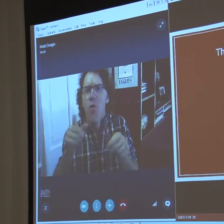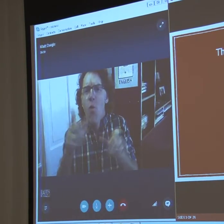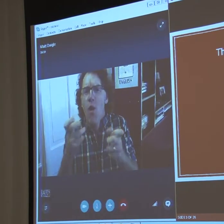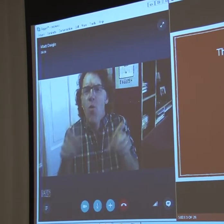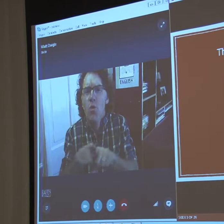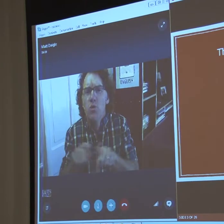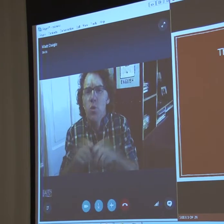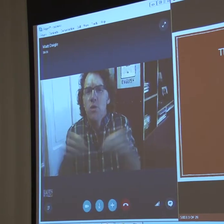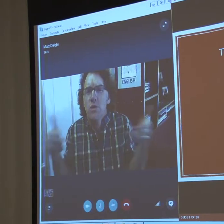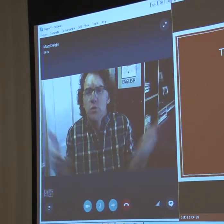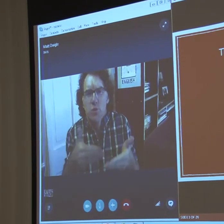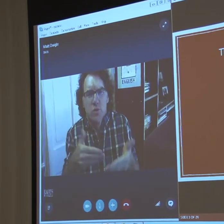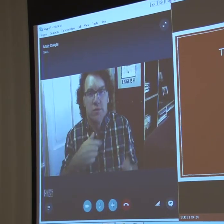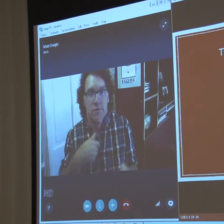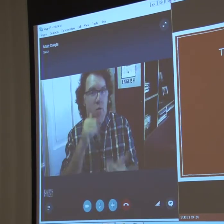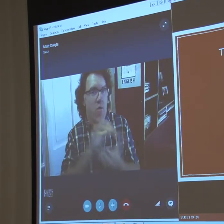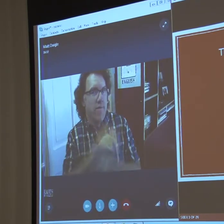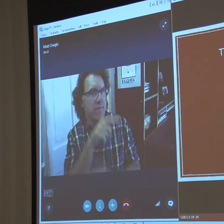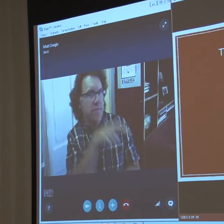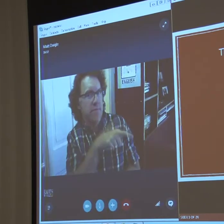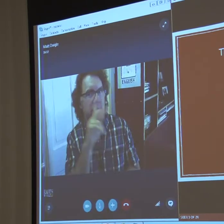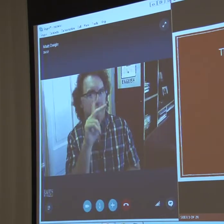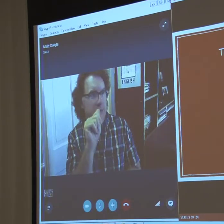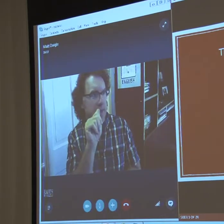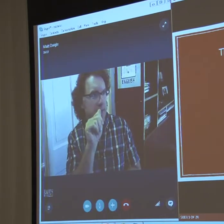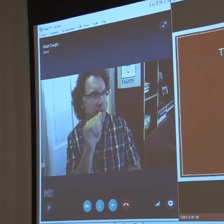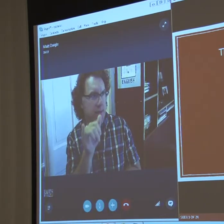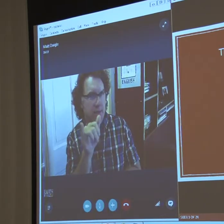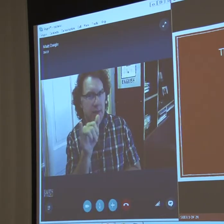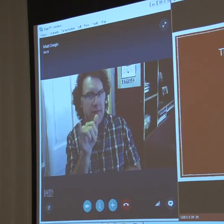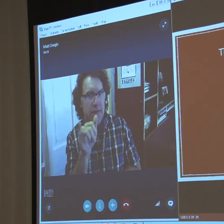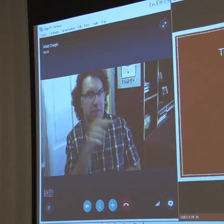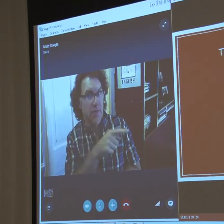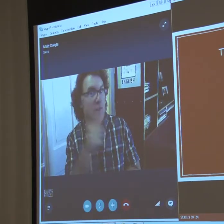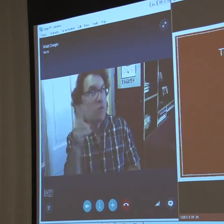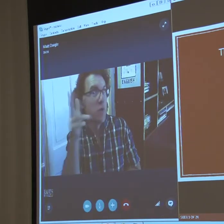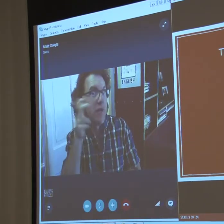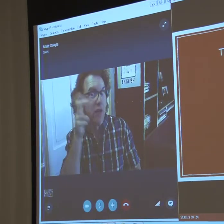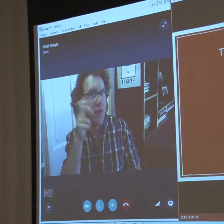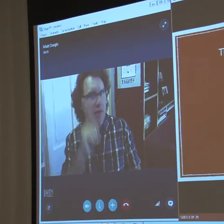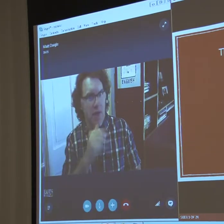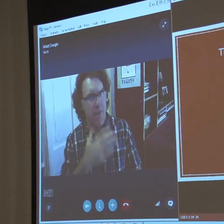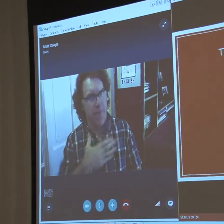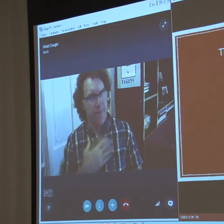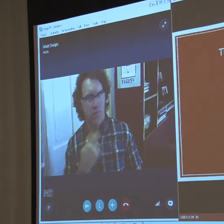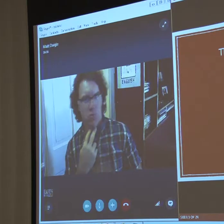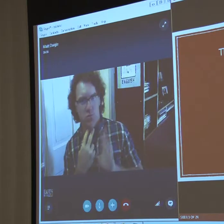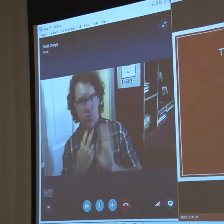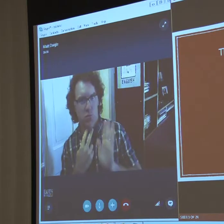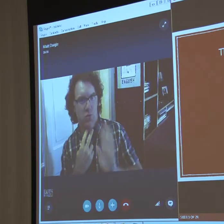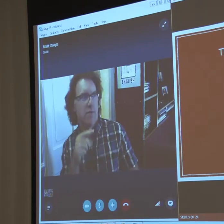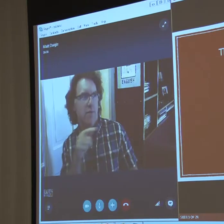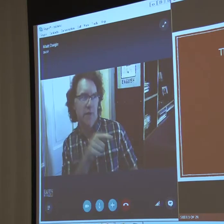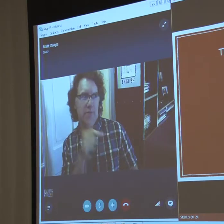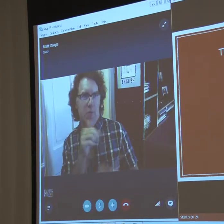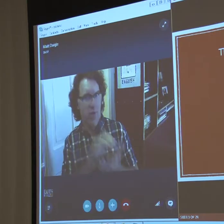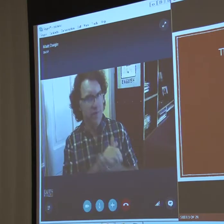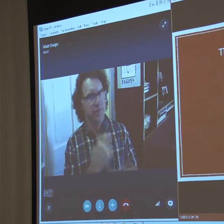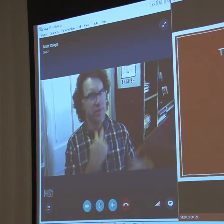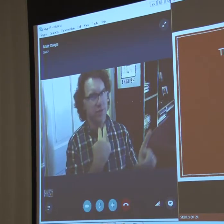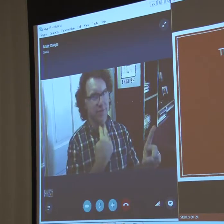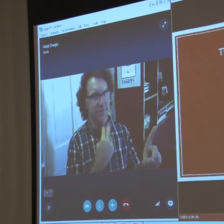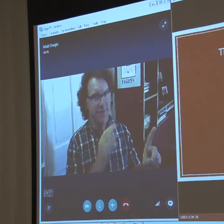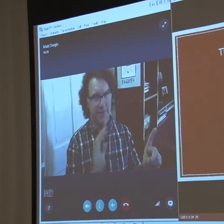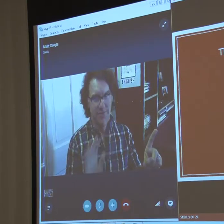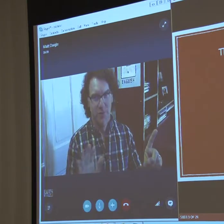for this presentation. I want to introduce my wife, Kay. That's who you're hearing. This is not my voice.